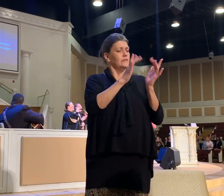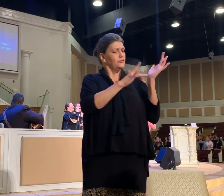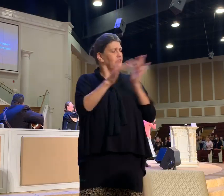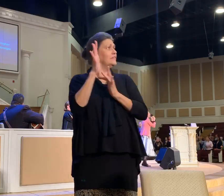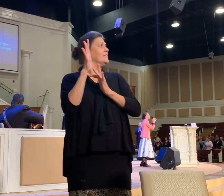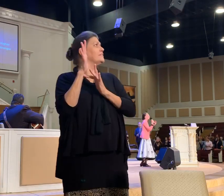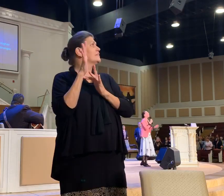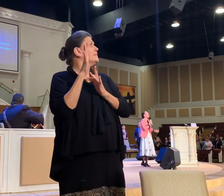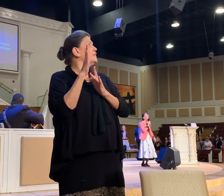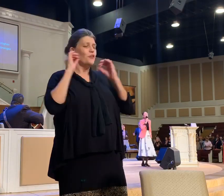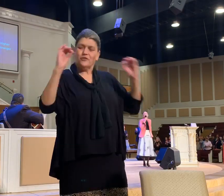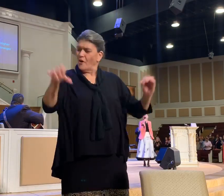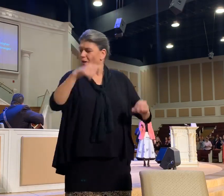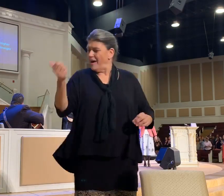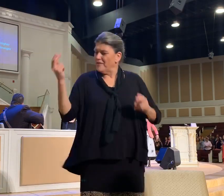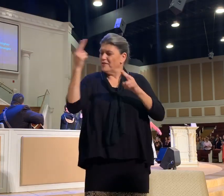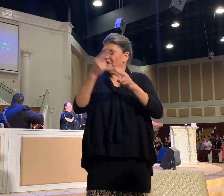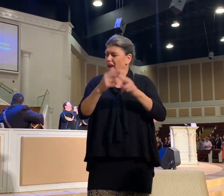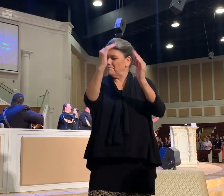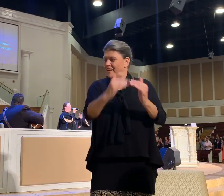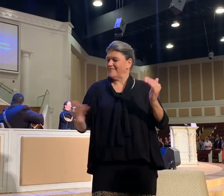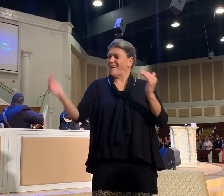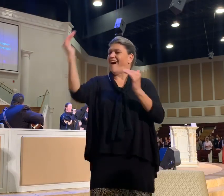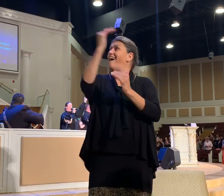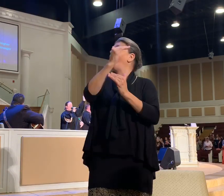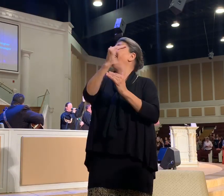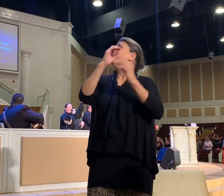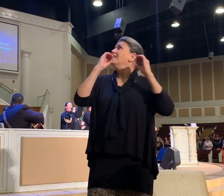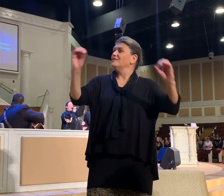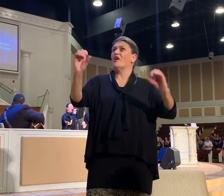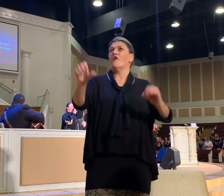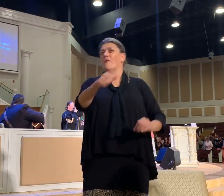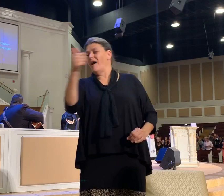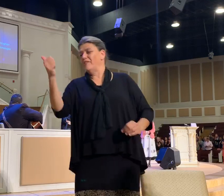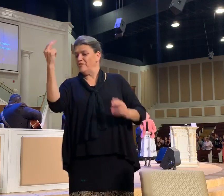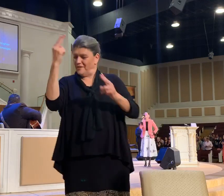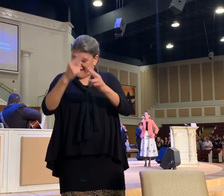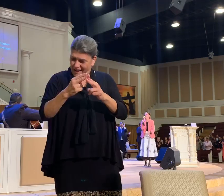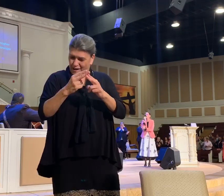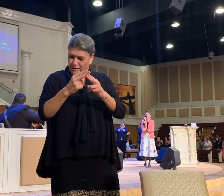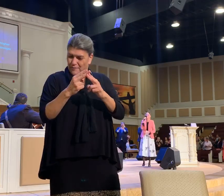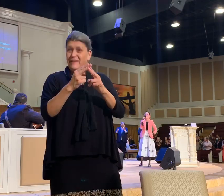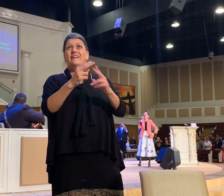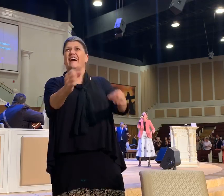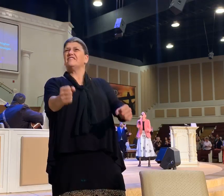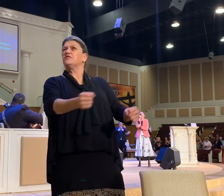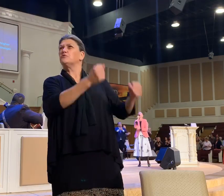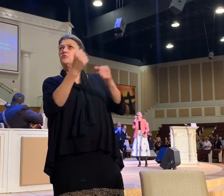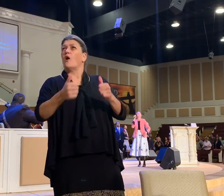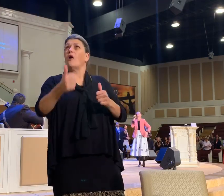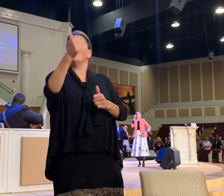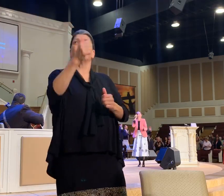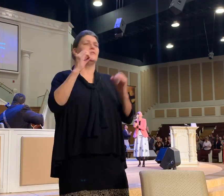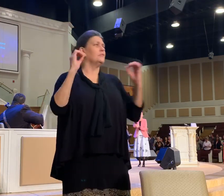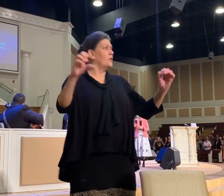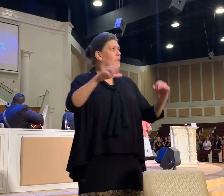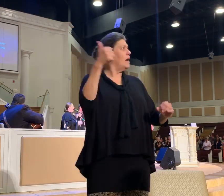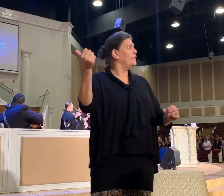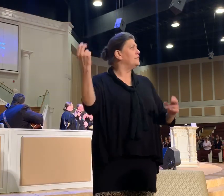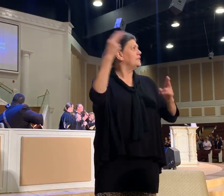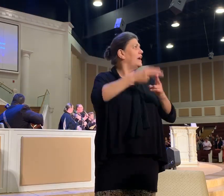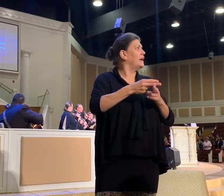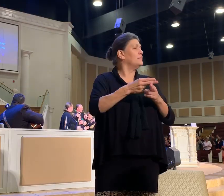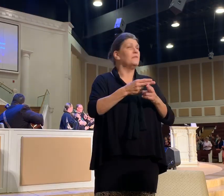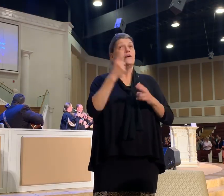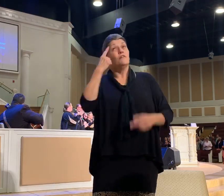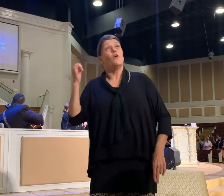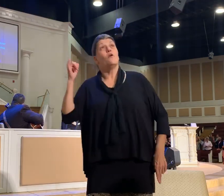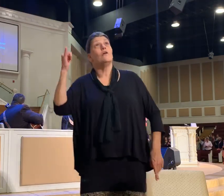Jesus,